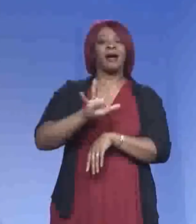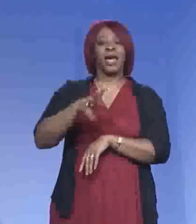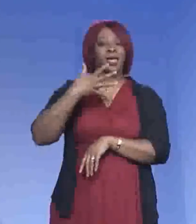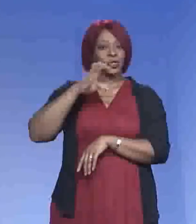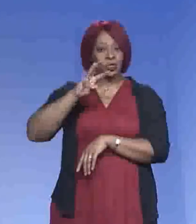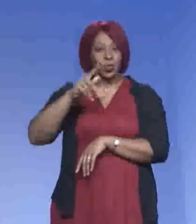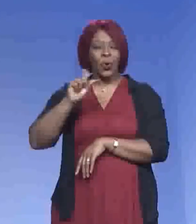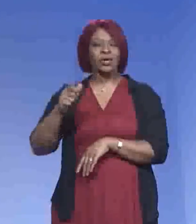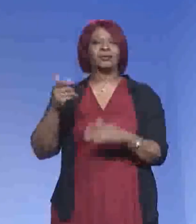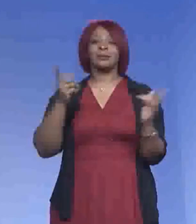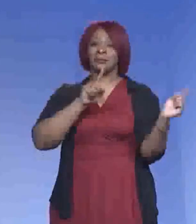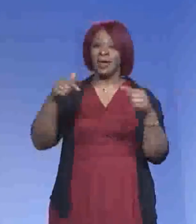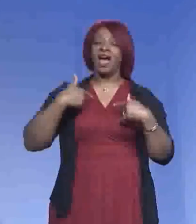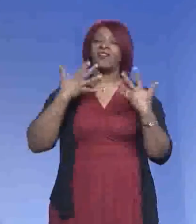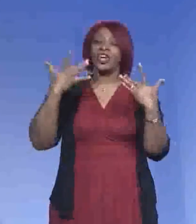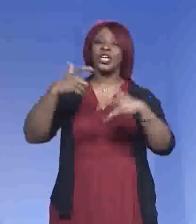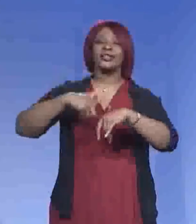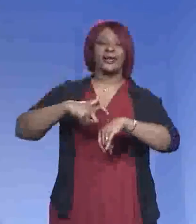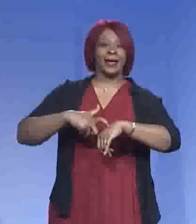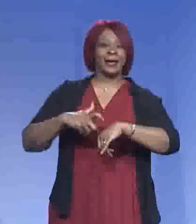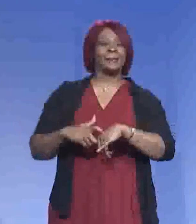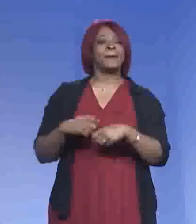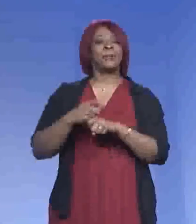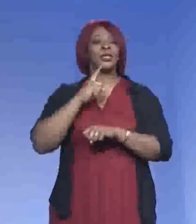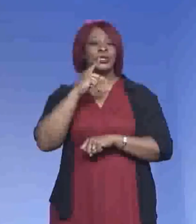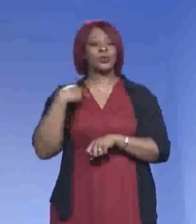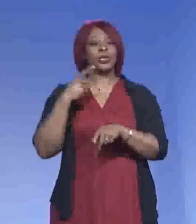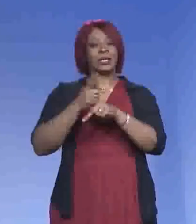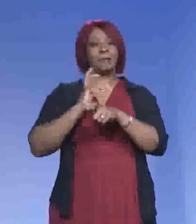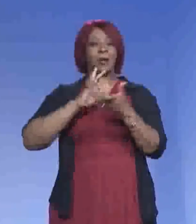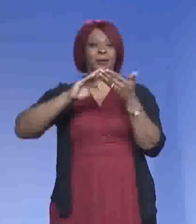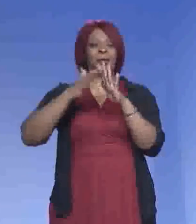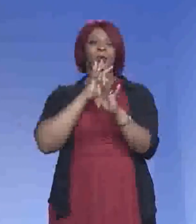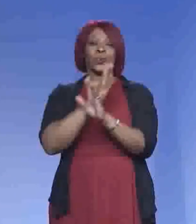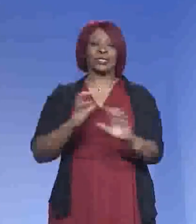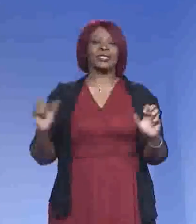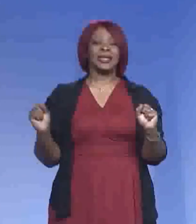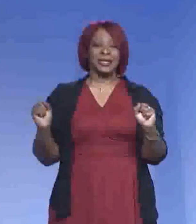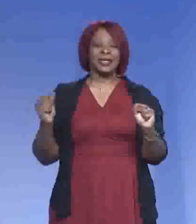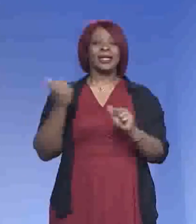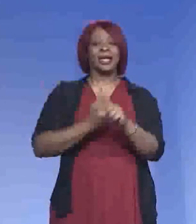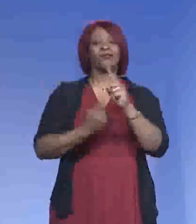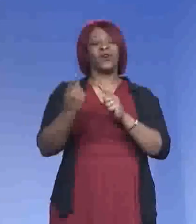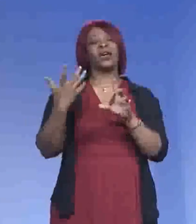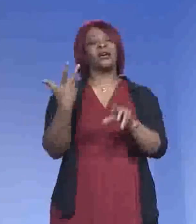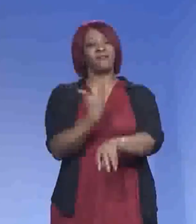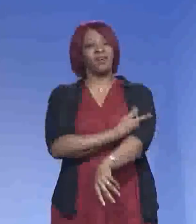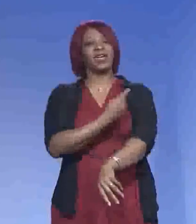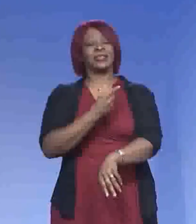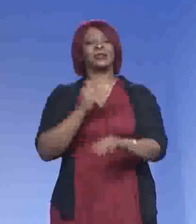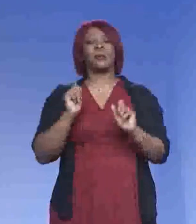going to try to have a good time out there while we're also making sure we keep our community safe and get everyone vaccinated so we can get back to normal.